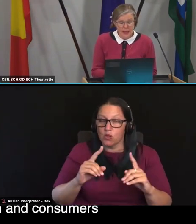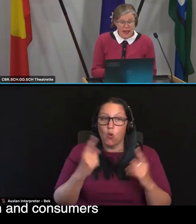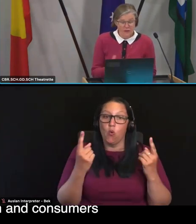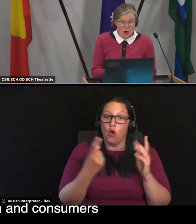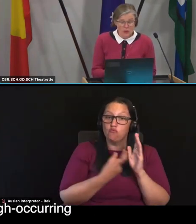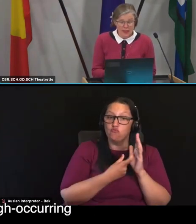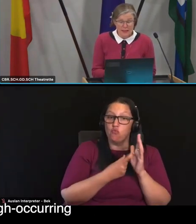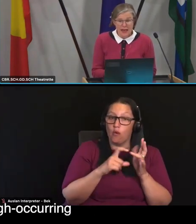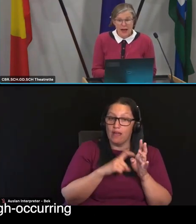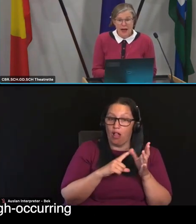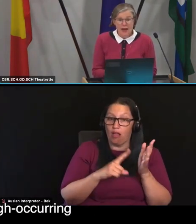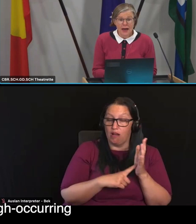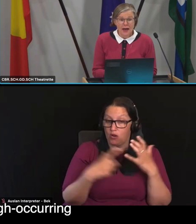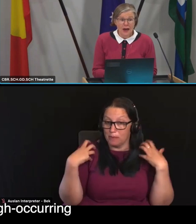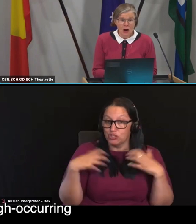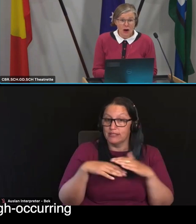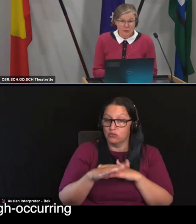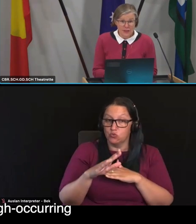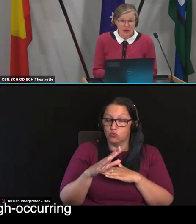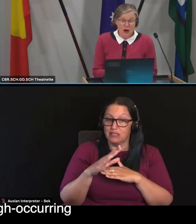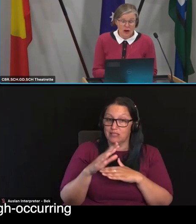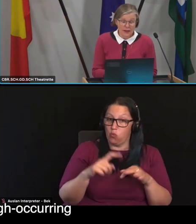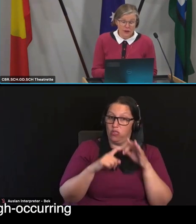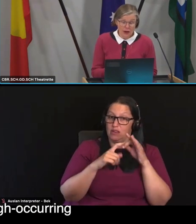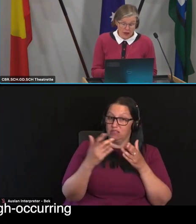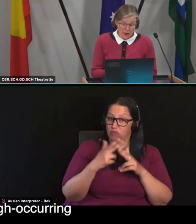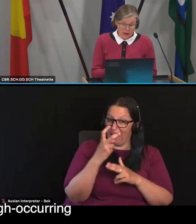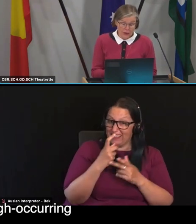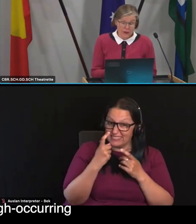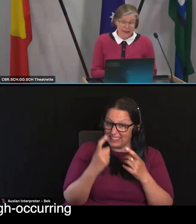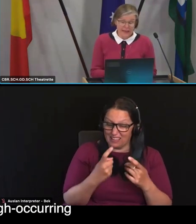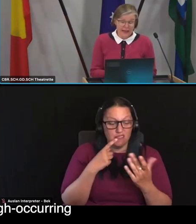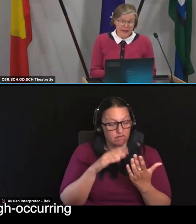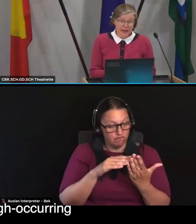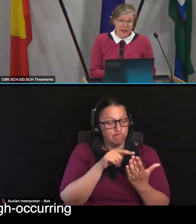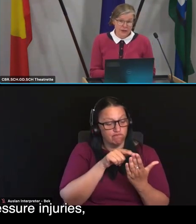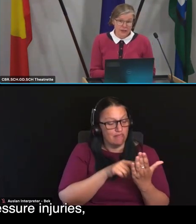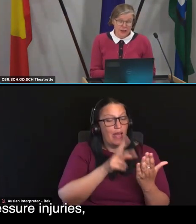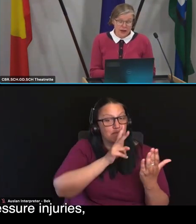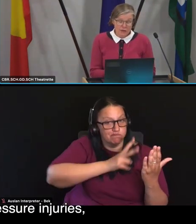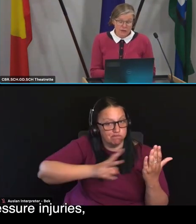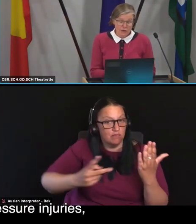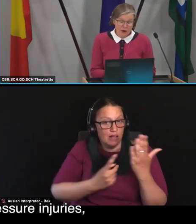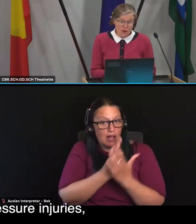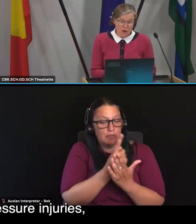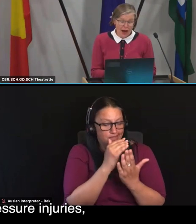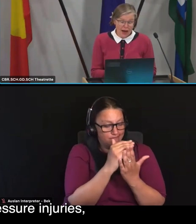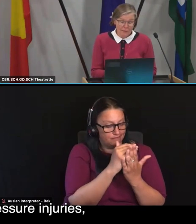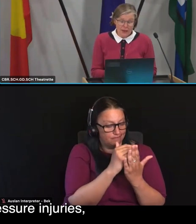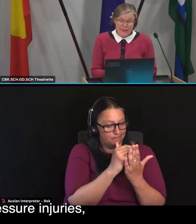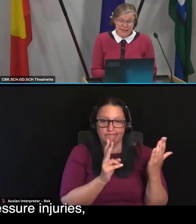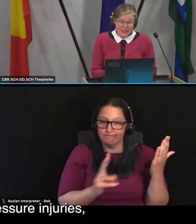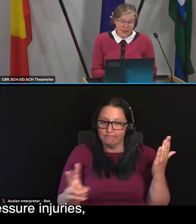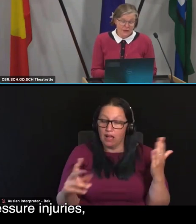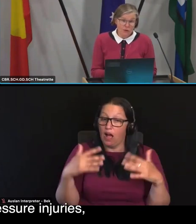have told us are high risk, high occurring areas of